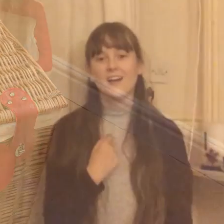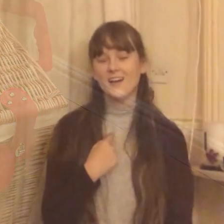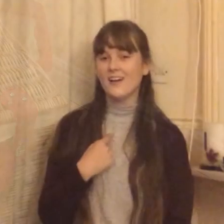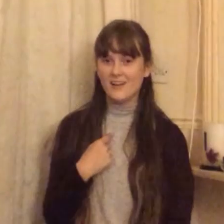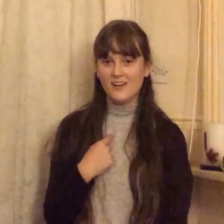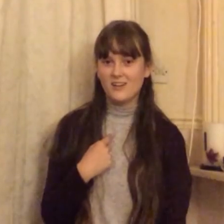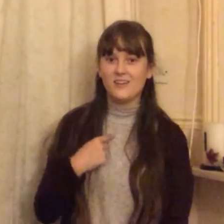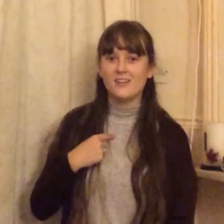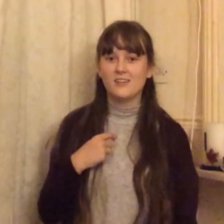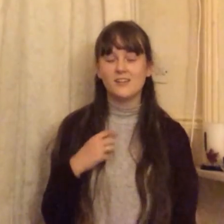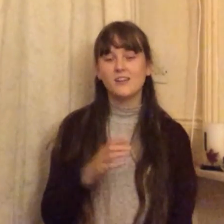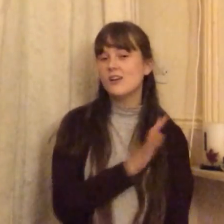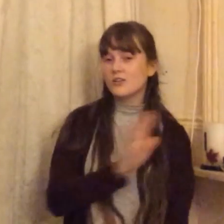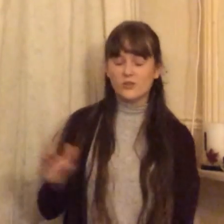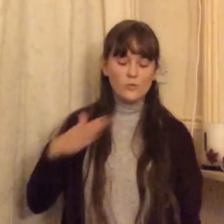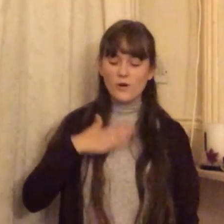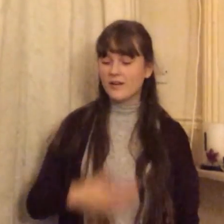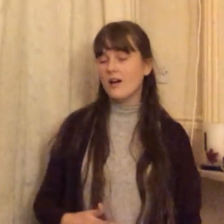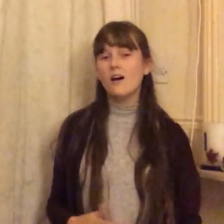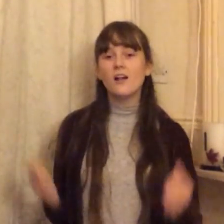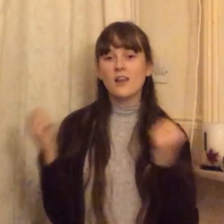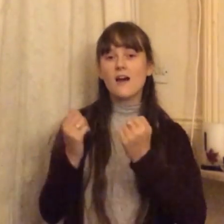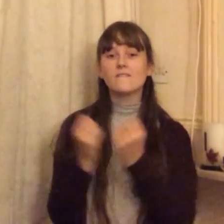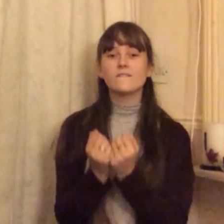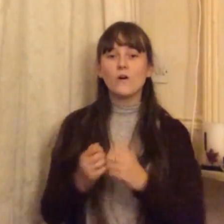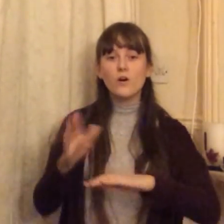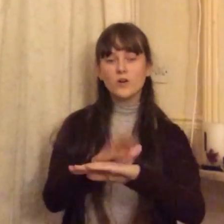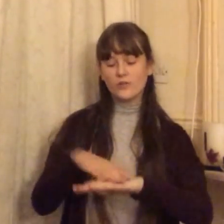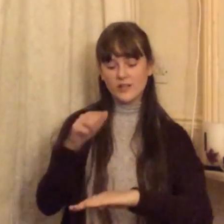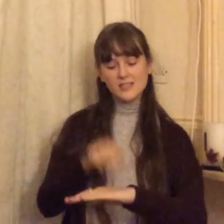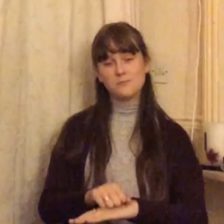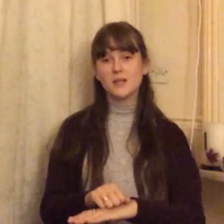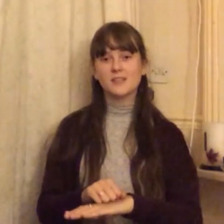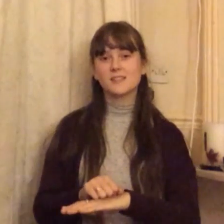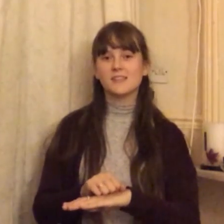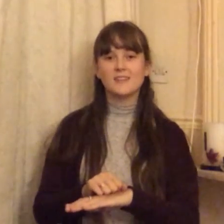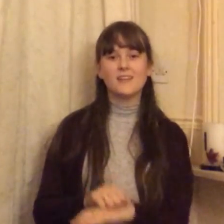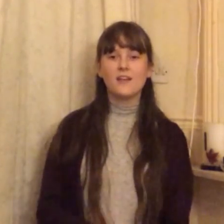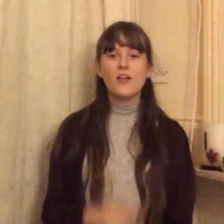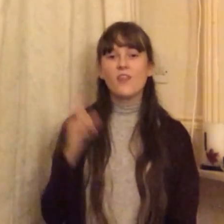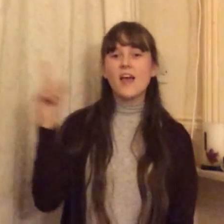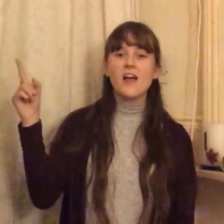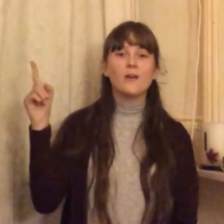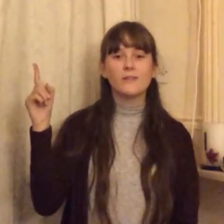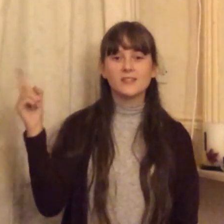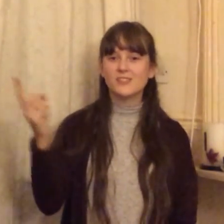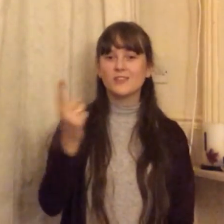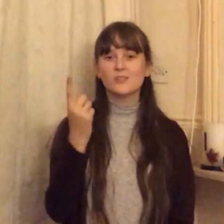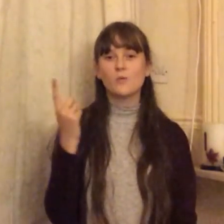I don't want a lot for Christmas There is just